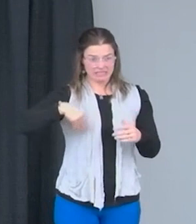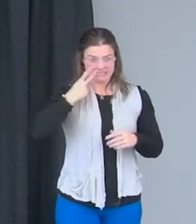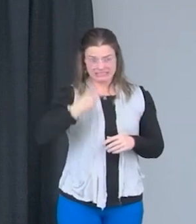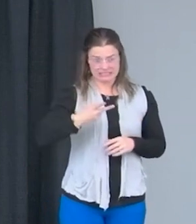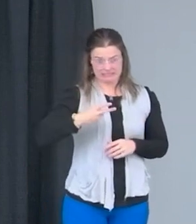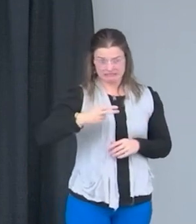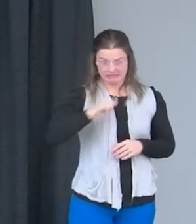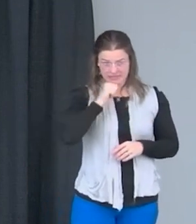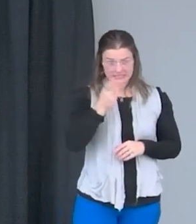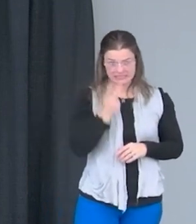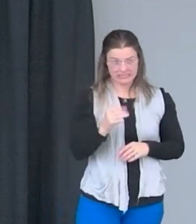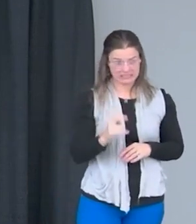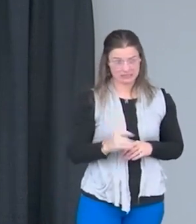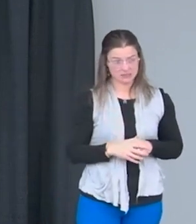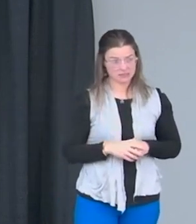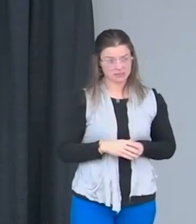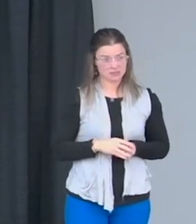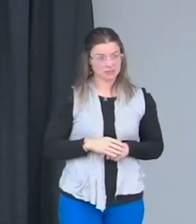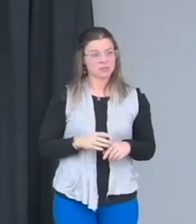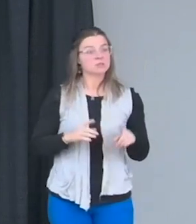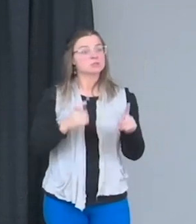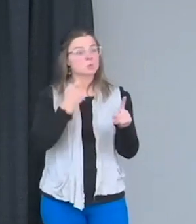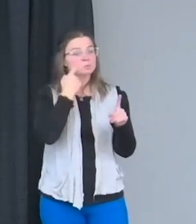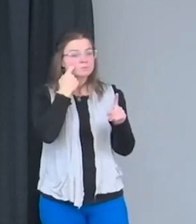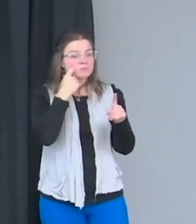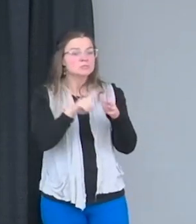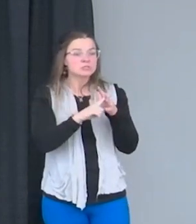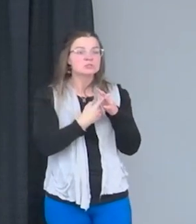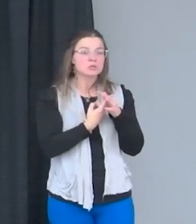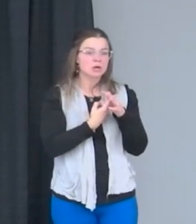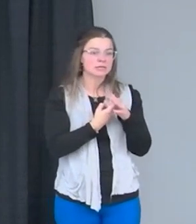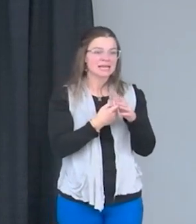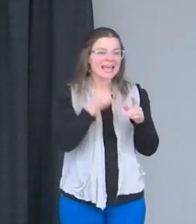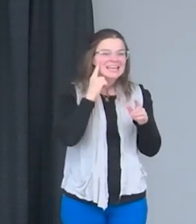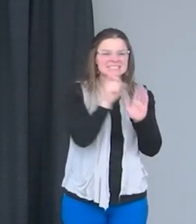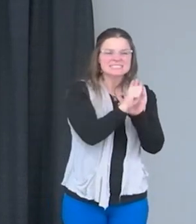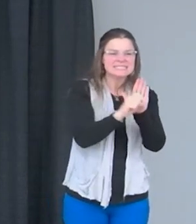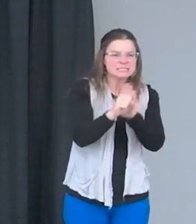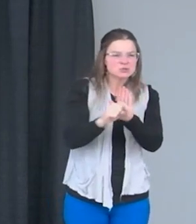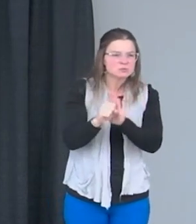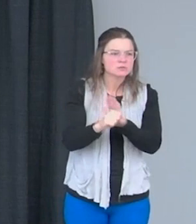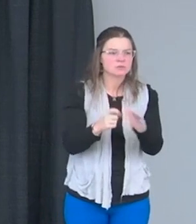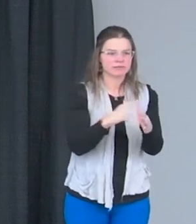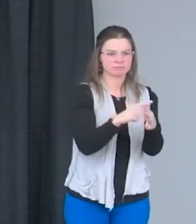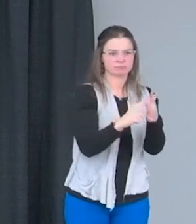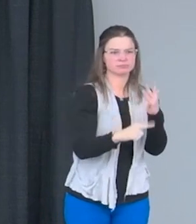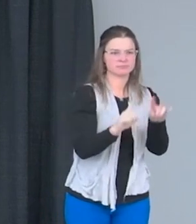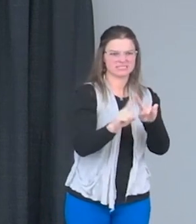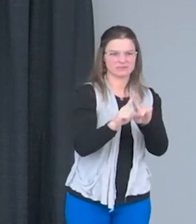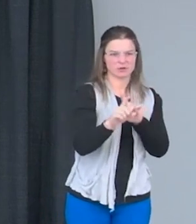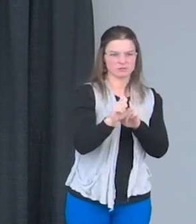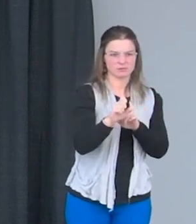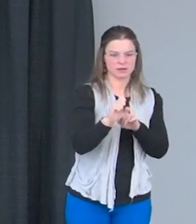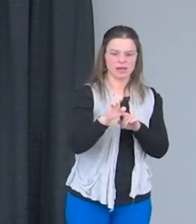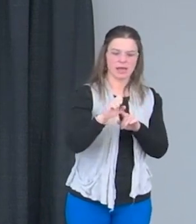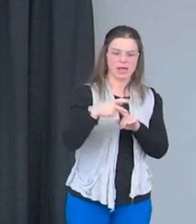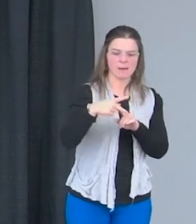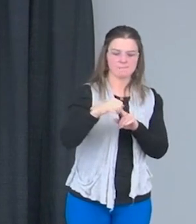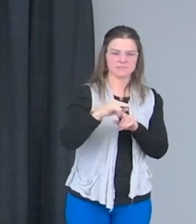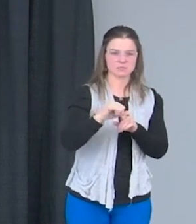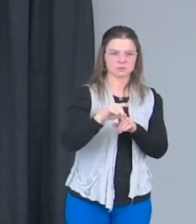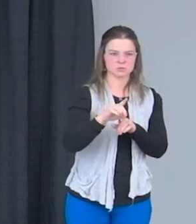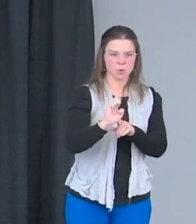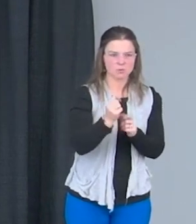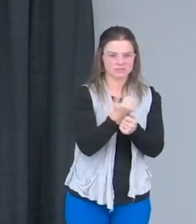And recently when we were talking about the reopening to the public, we thought about Wesley and how perfect he is to come here